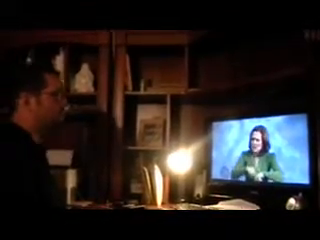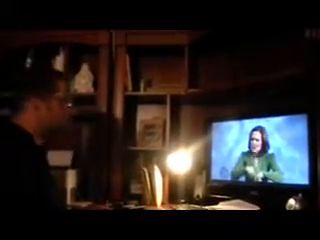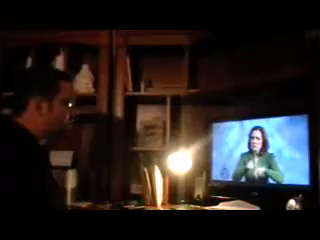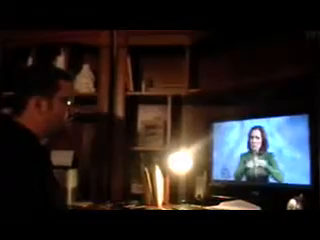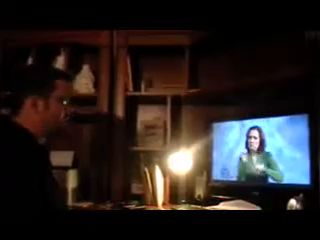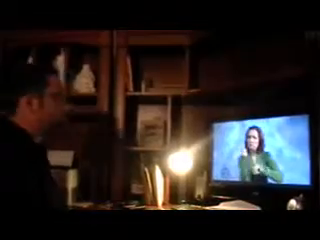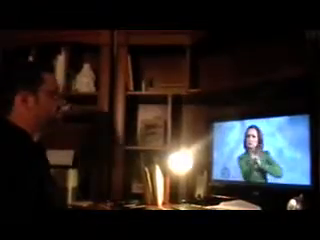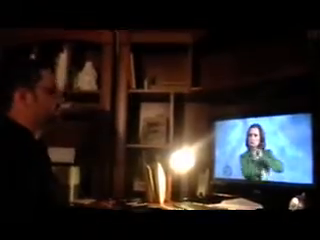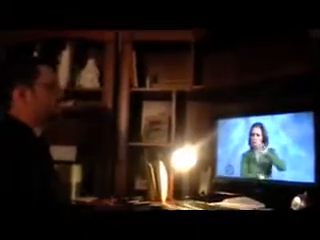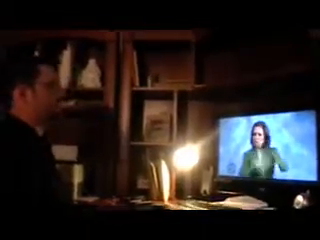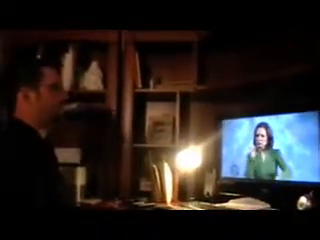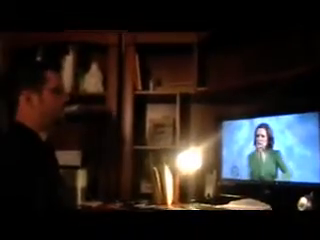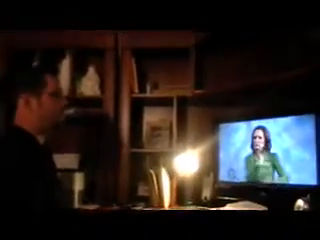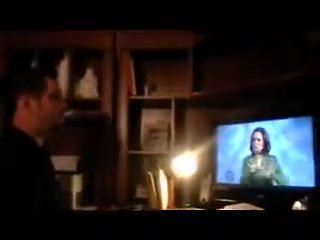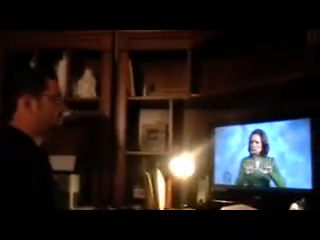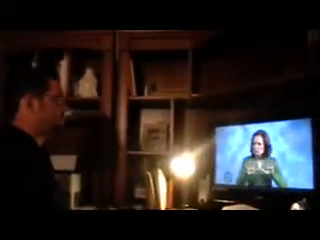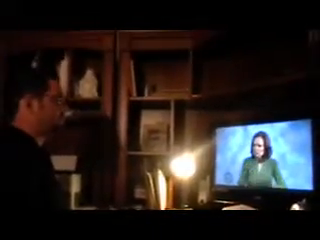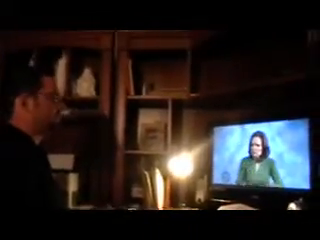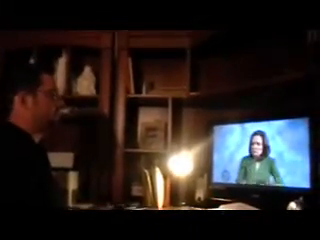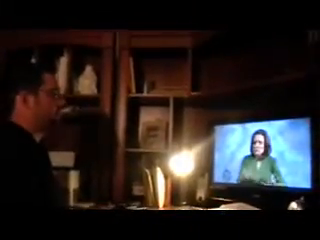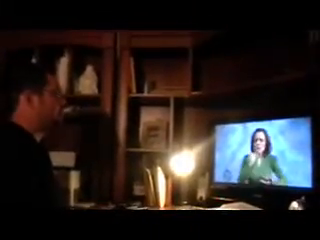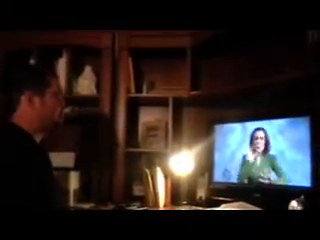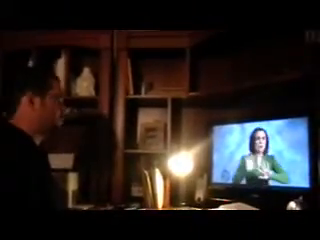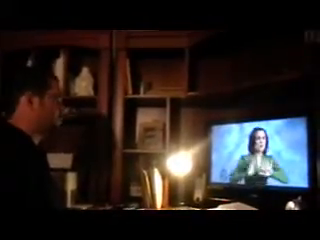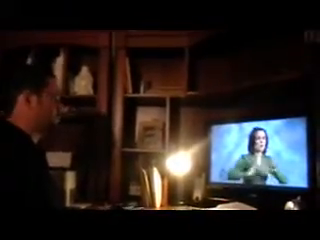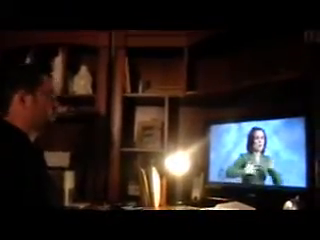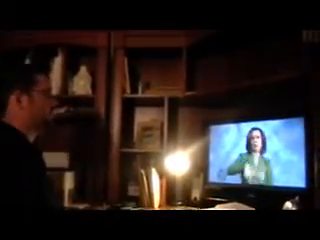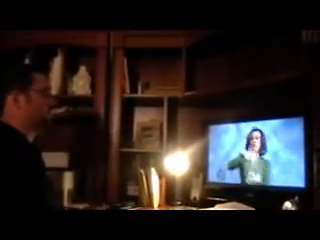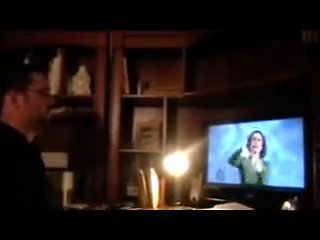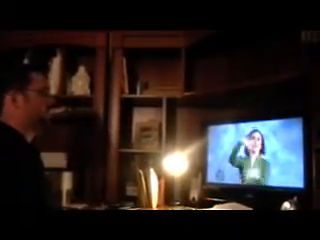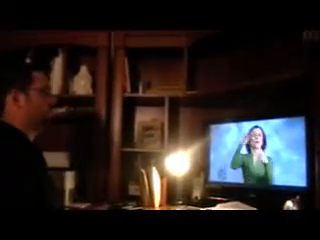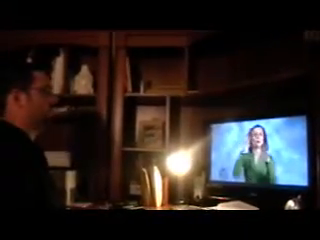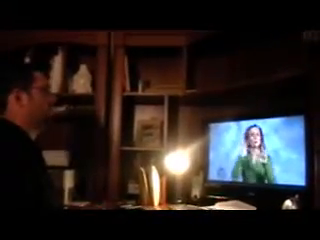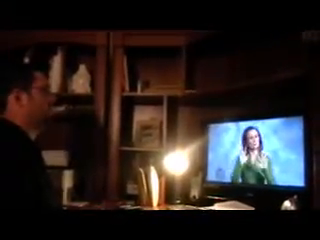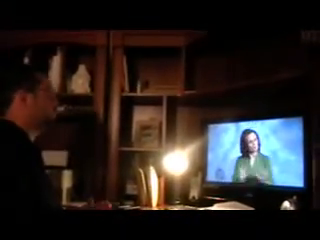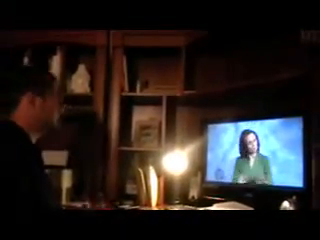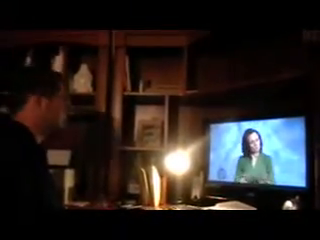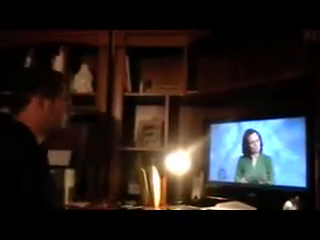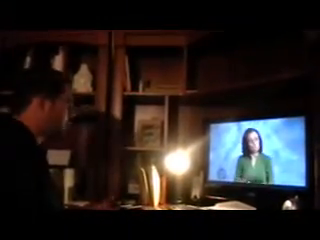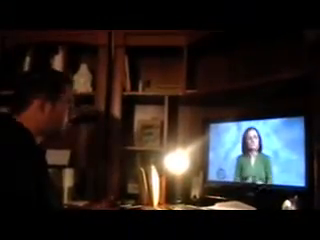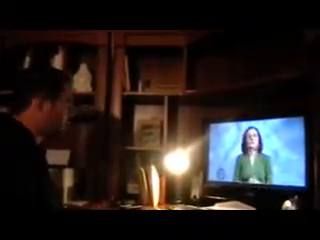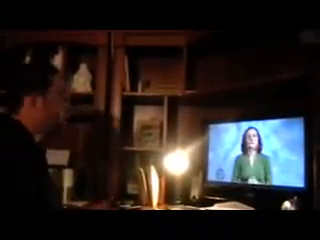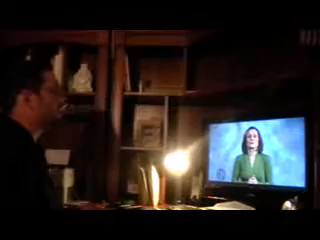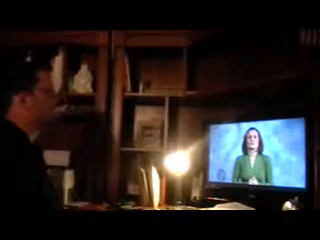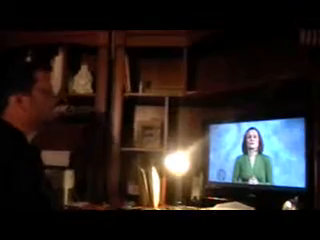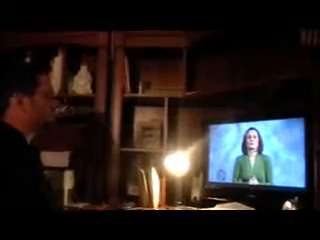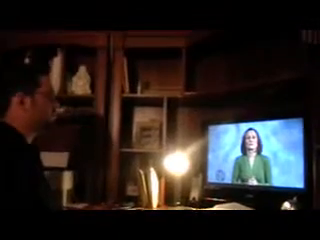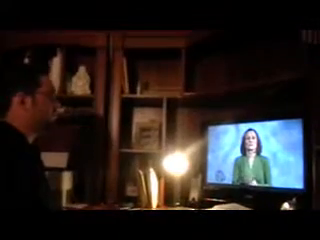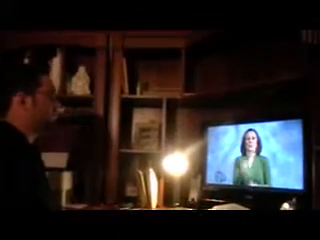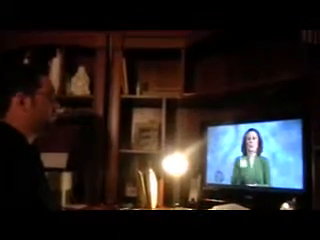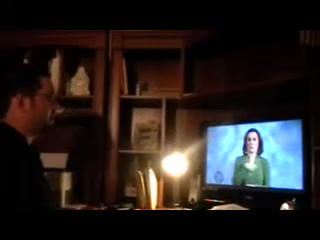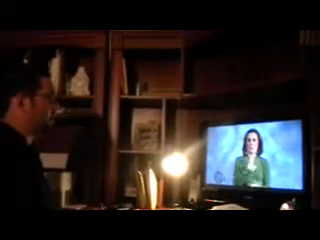we still have time to send all your comments and questions in there, so you don't want to get a frenzy and hurry up, you know, you've got time.